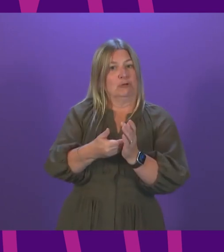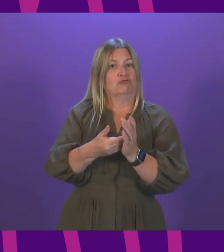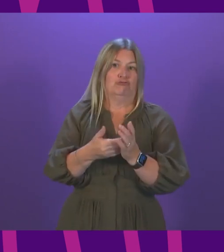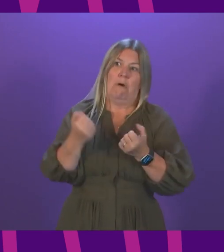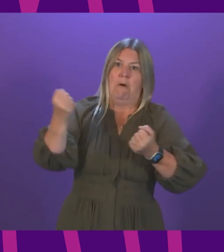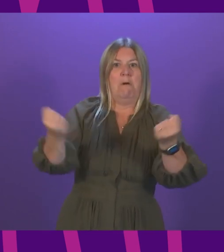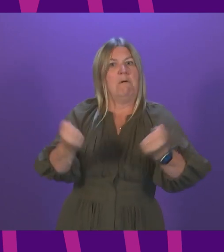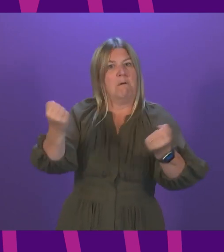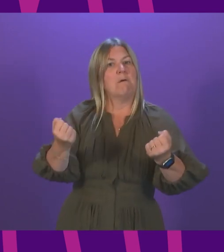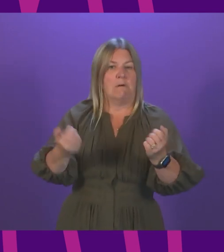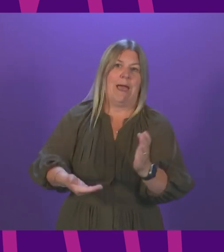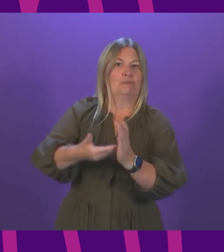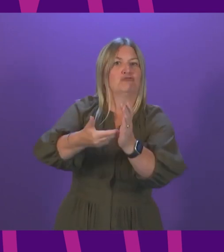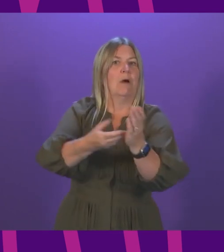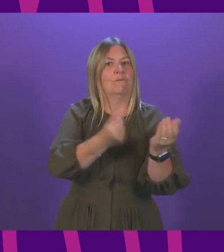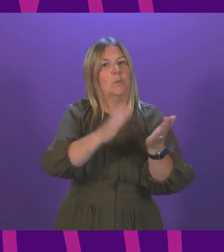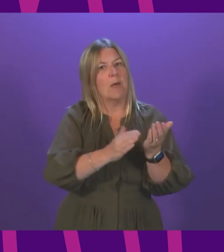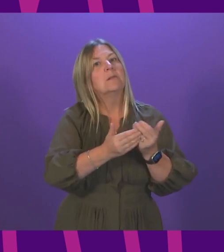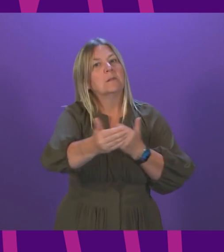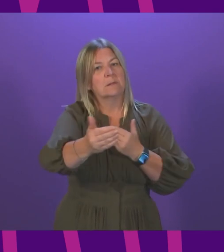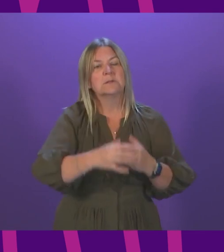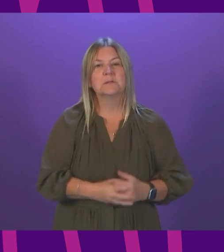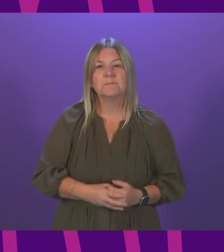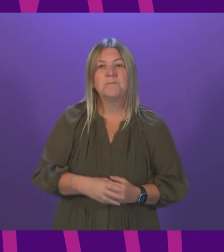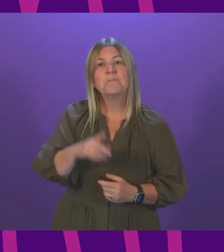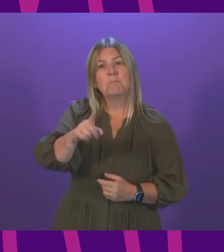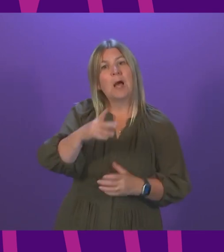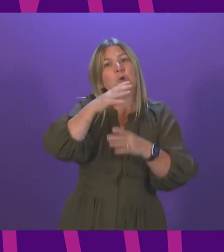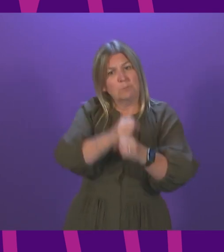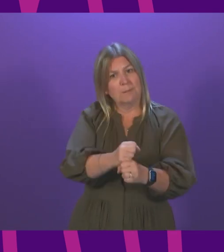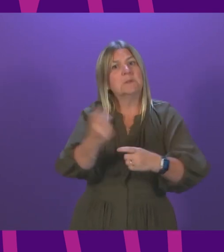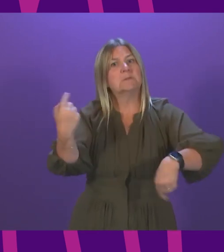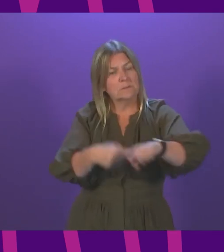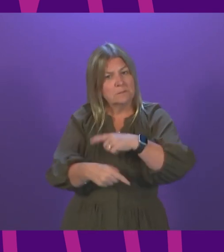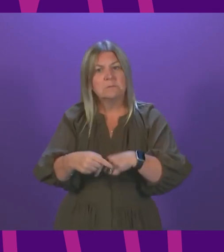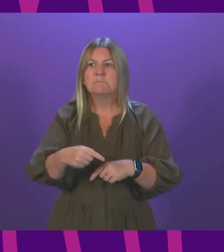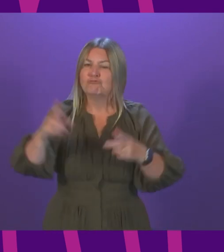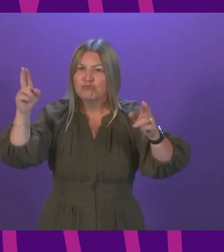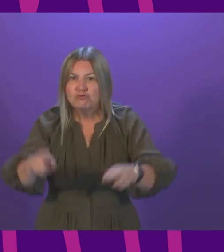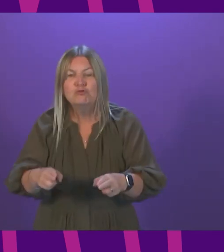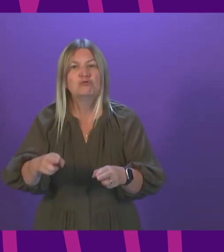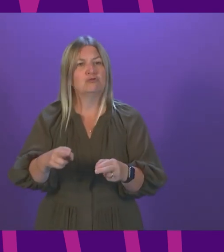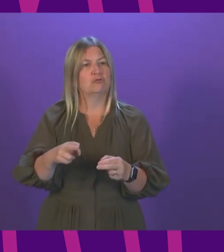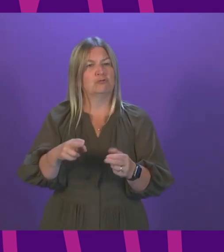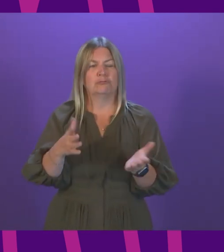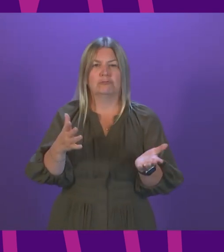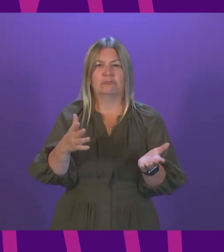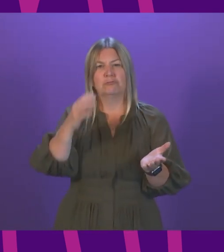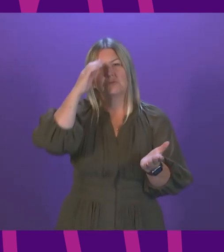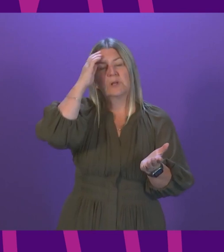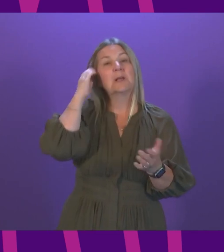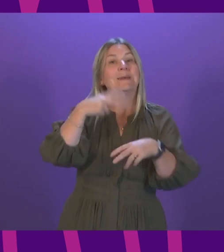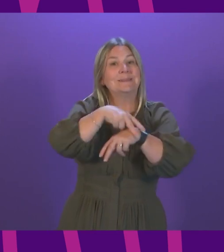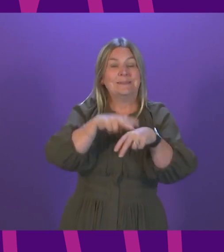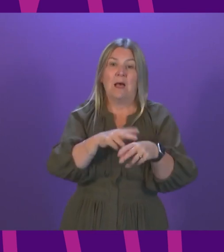over the coming months. As part of our ongoing commitment with the service to reduce and remove the requirement for